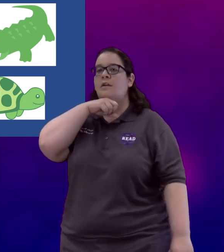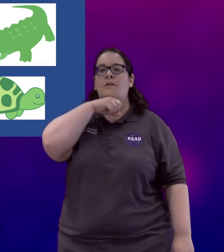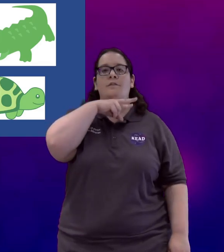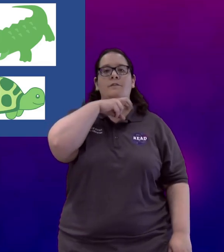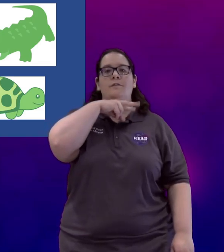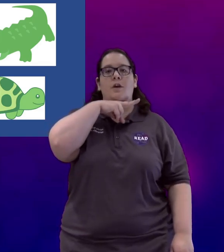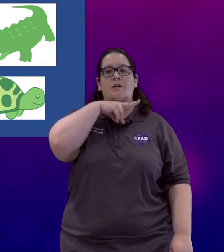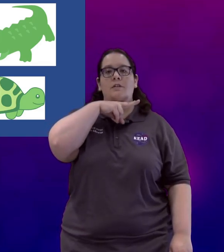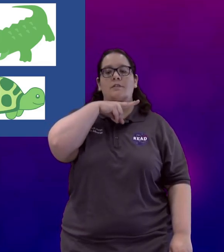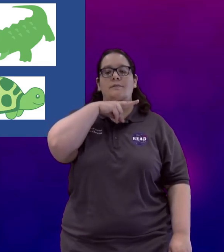Frog.